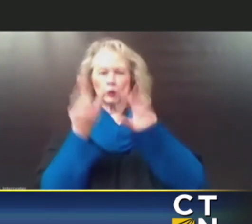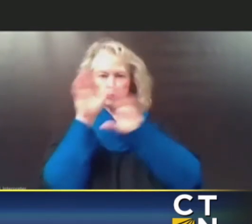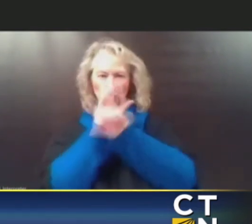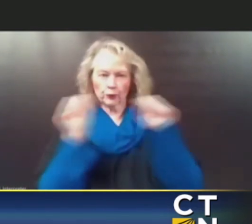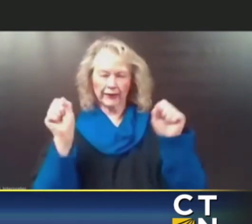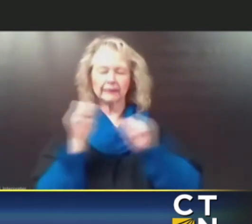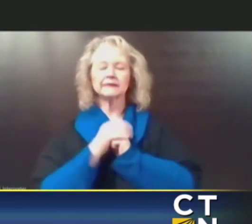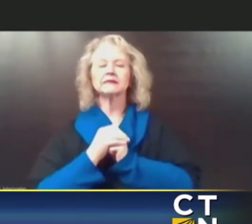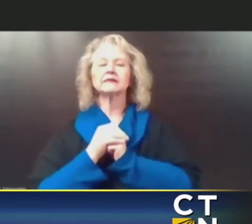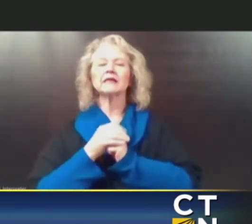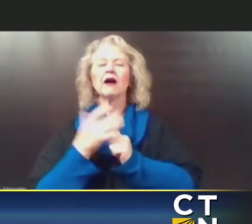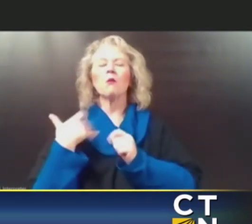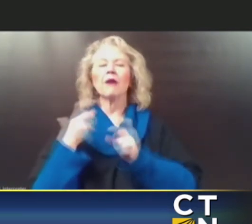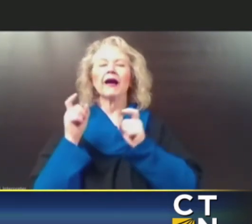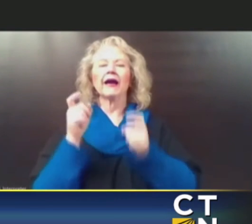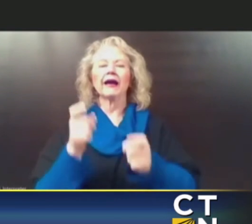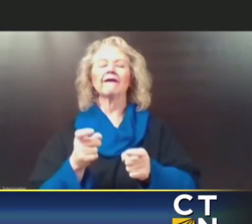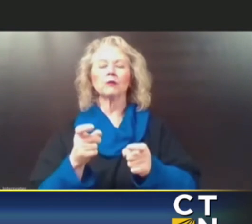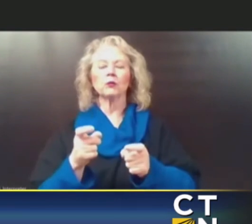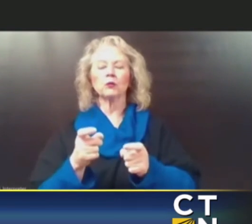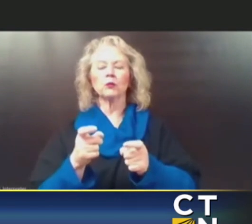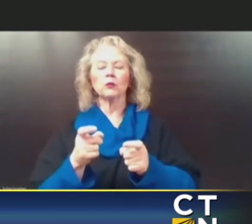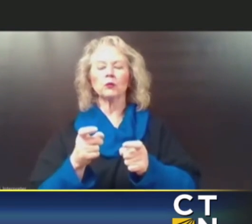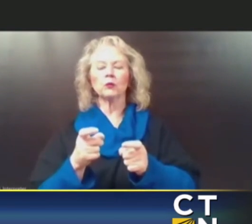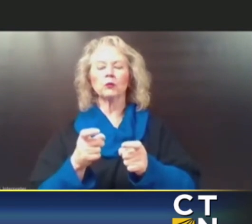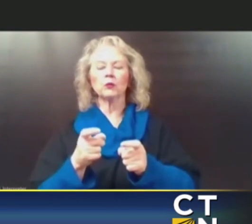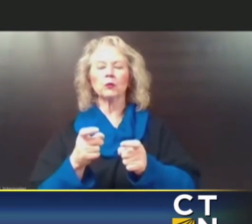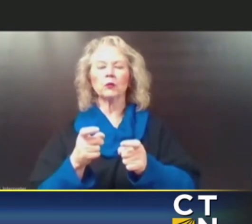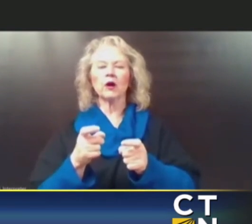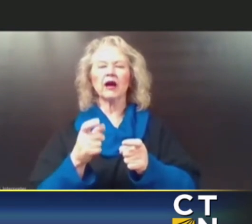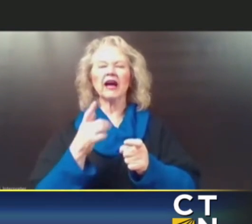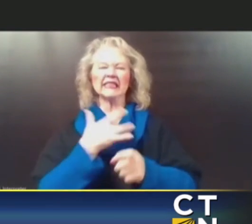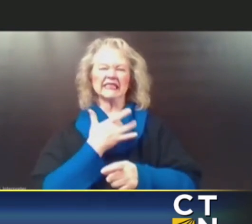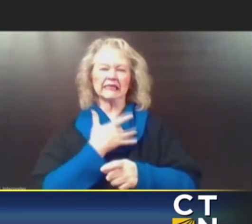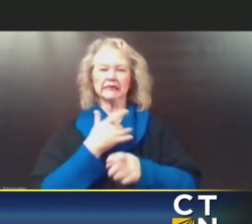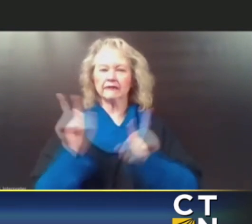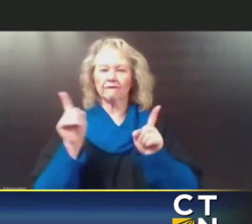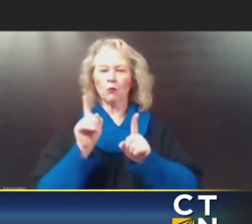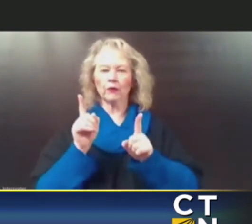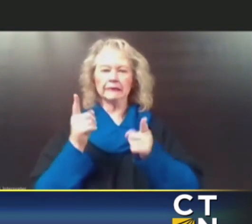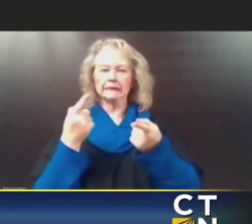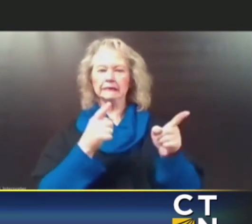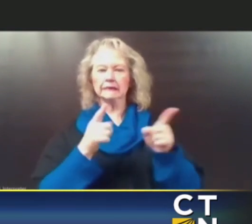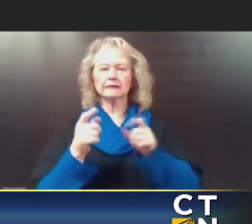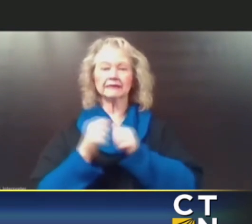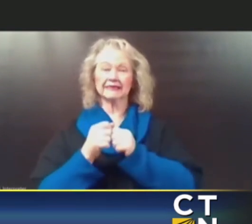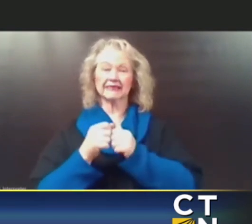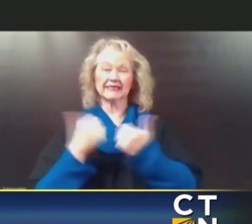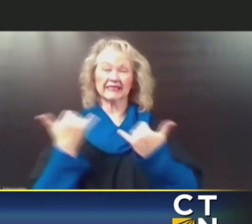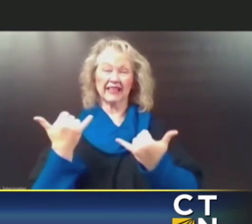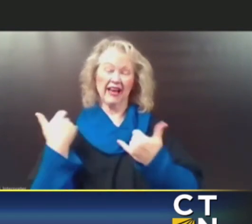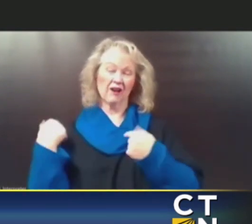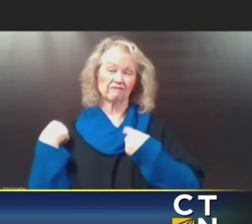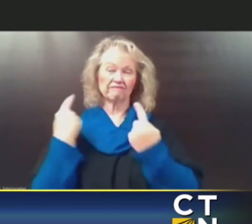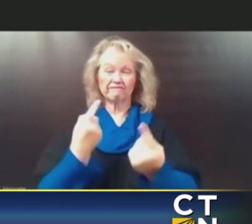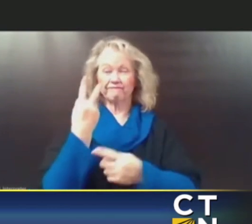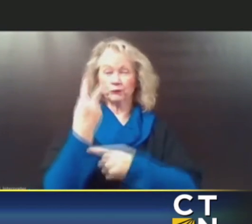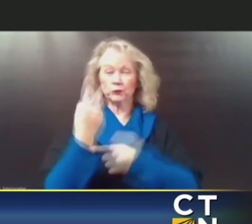I just want to give you my sense of where we are close to two years into COVID,